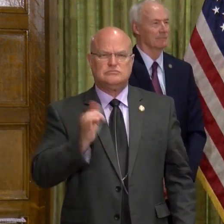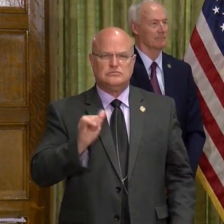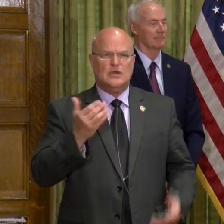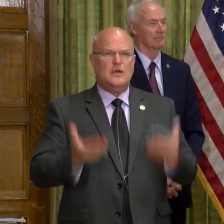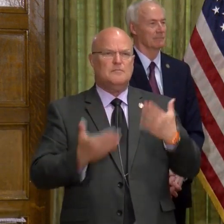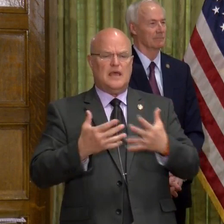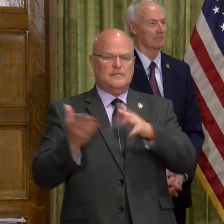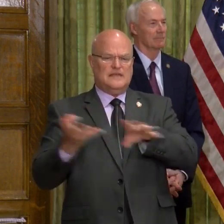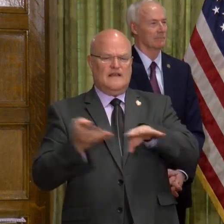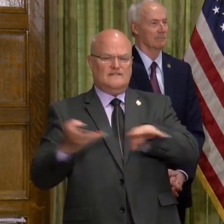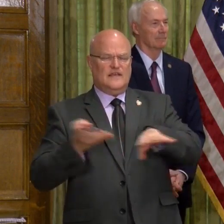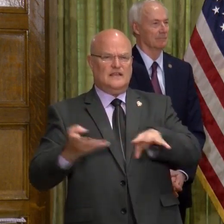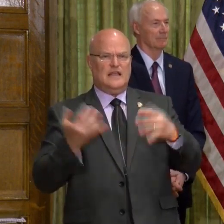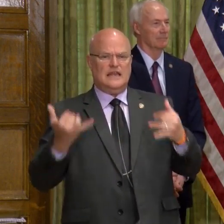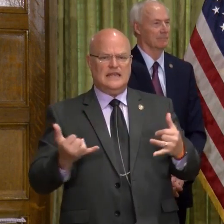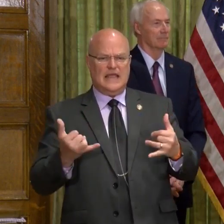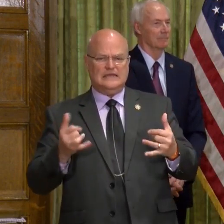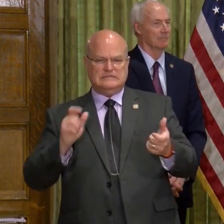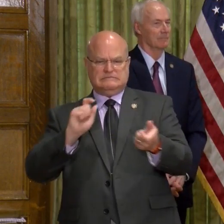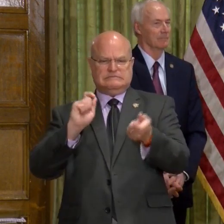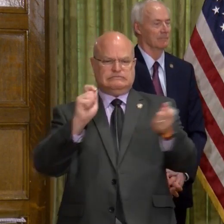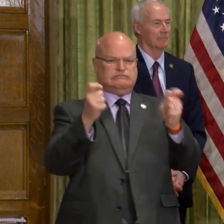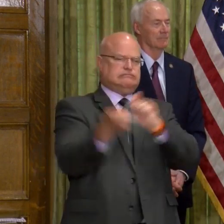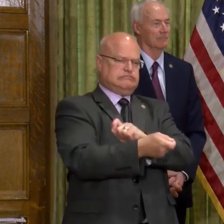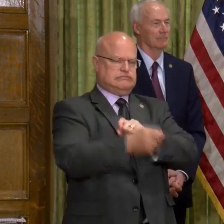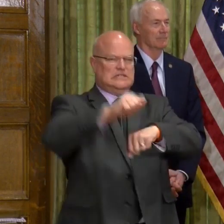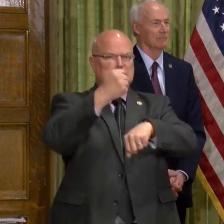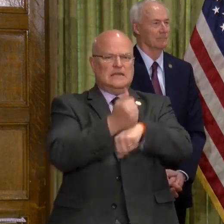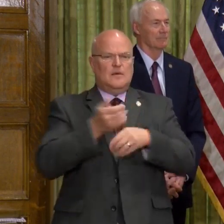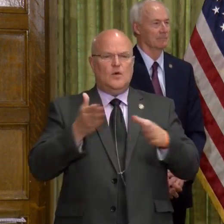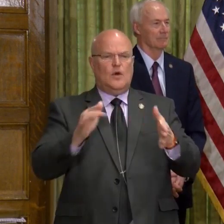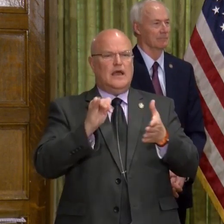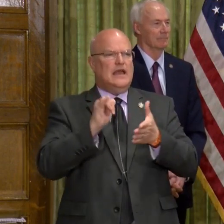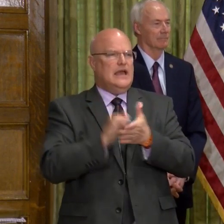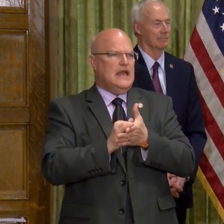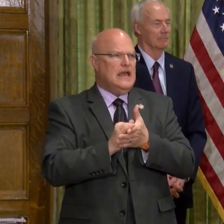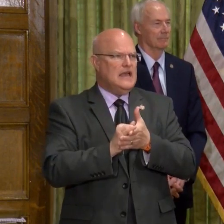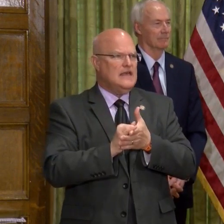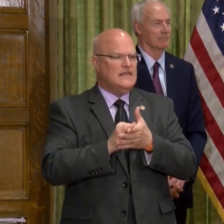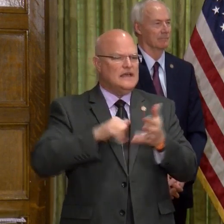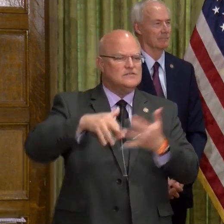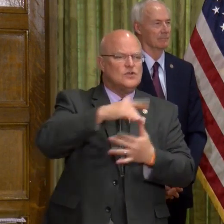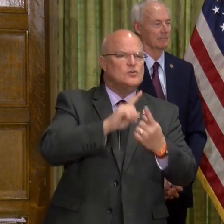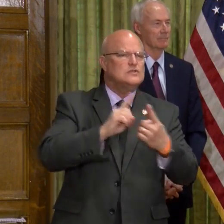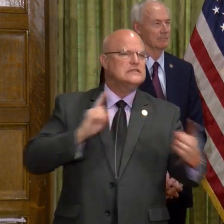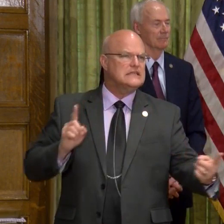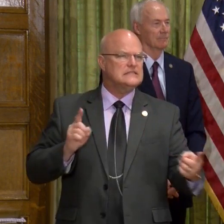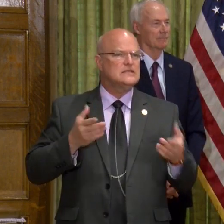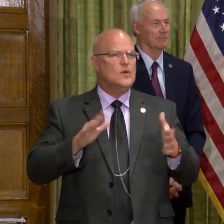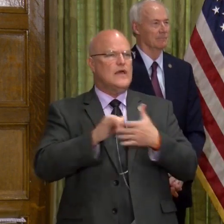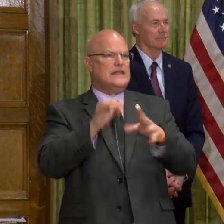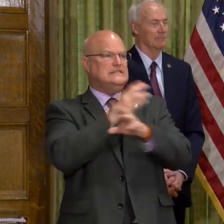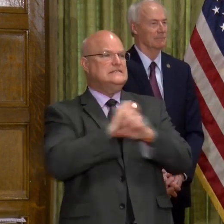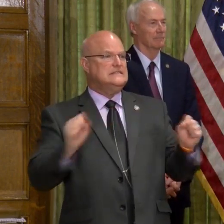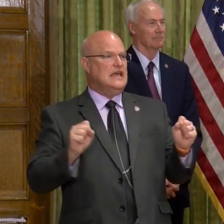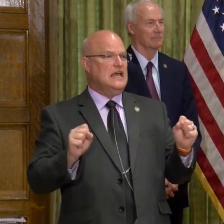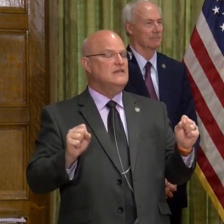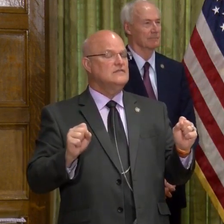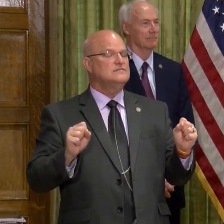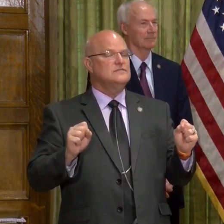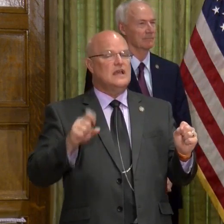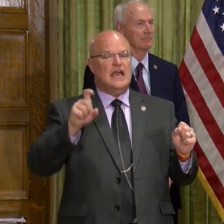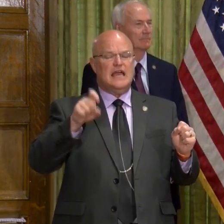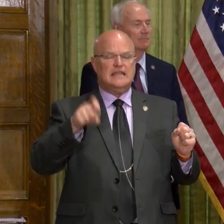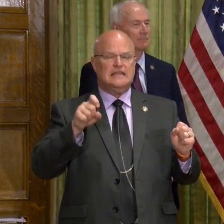maybe it's a manufacturer who has to now reconfigure their line to set it up in a way that's going to be socially distanced in a way that's safe or that they need to